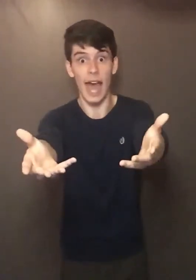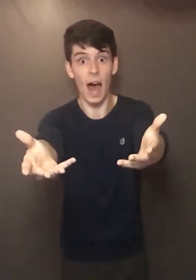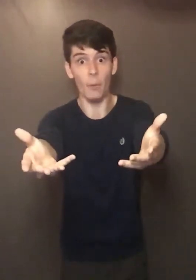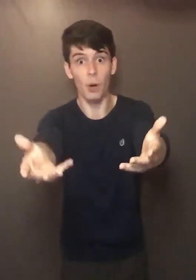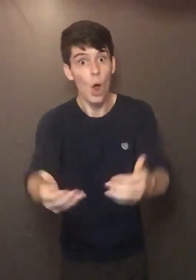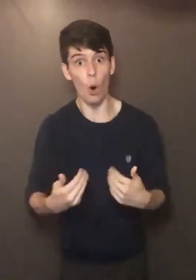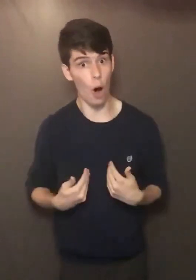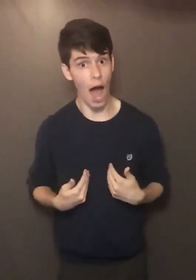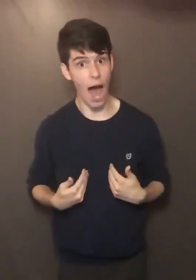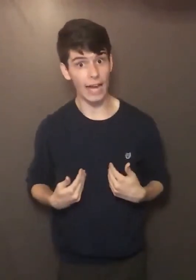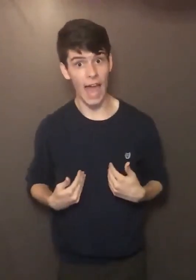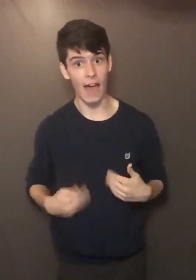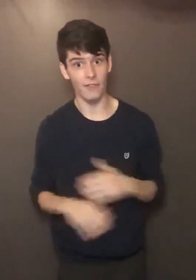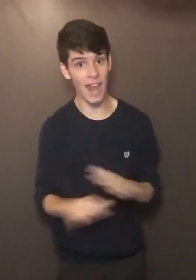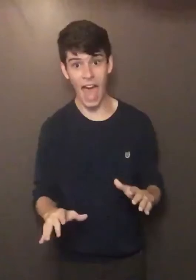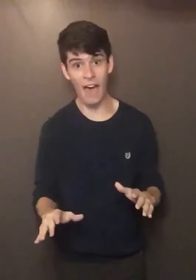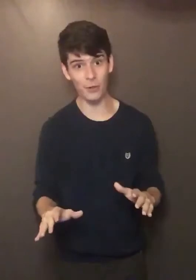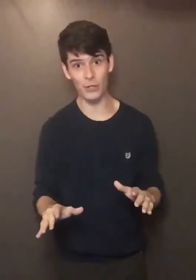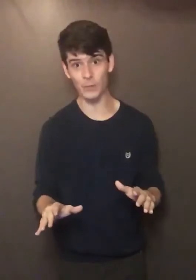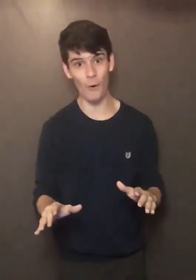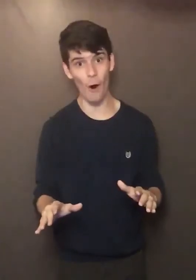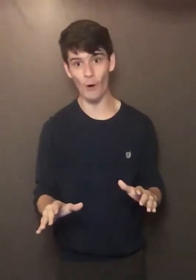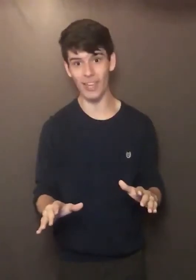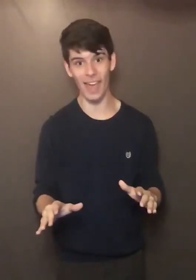help, or I have never spoken.